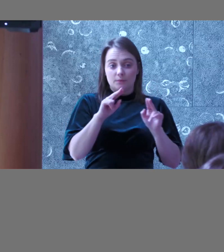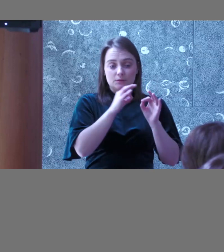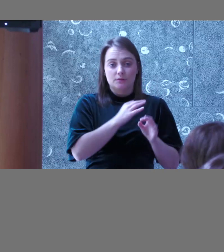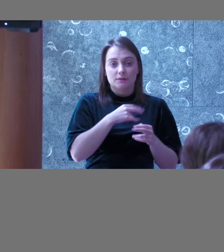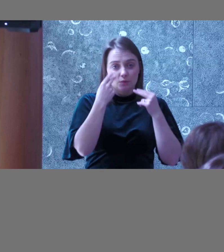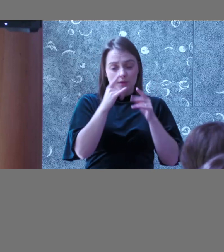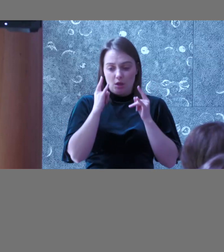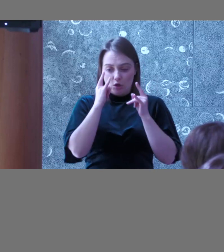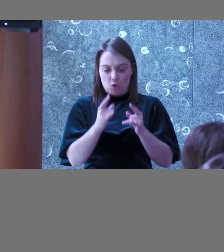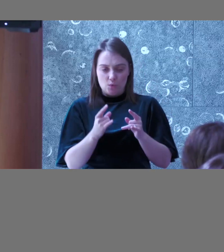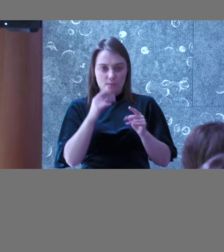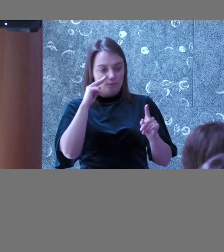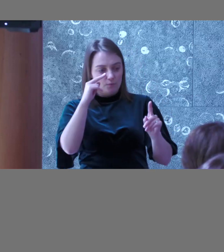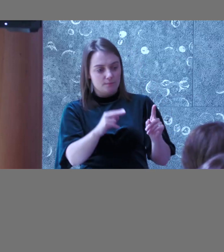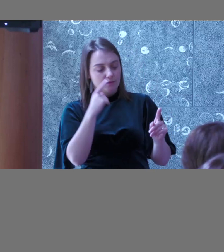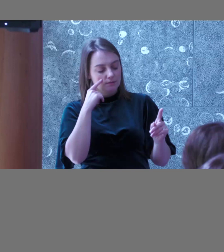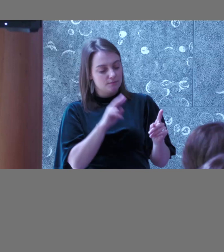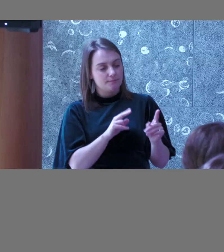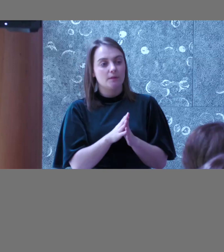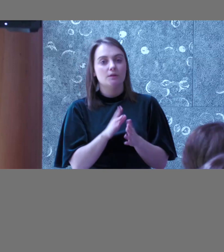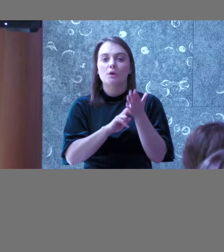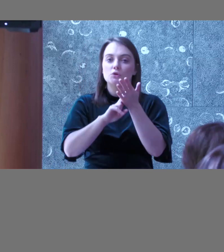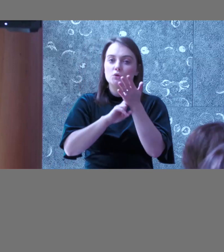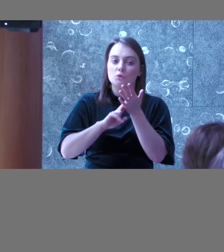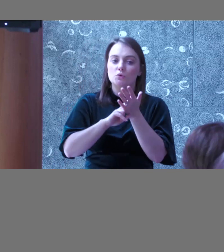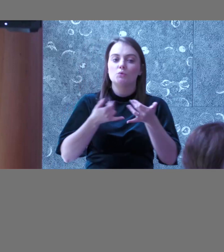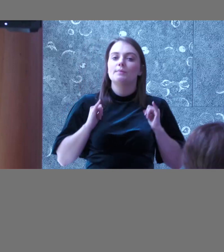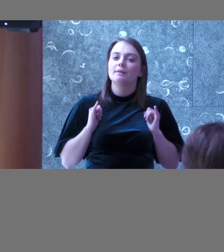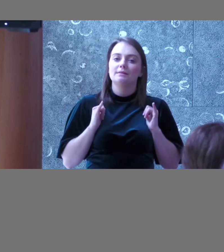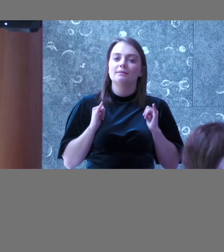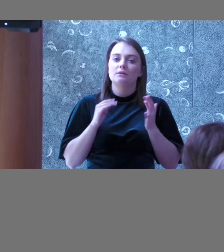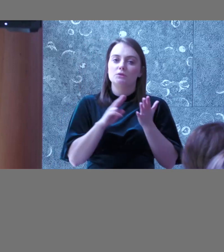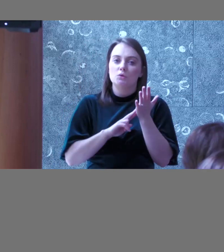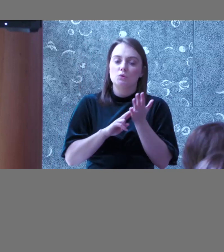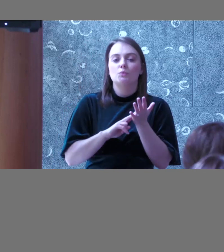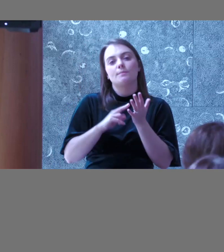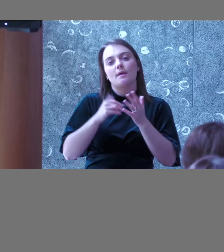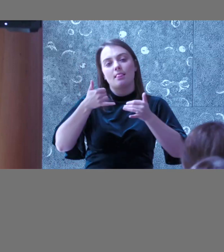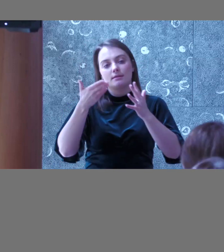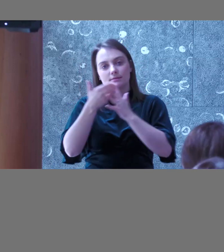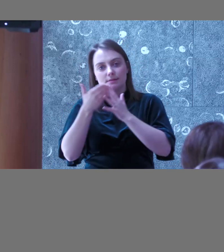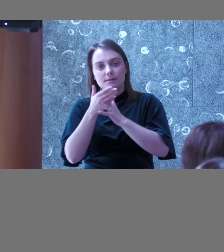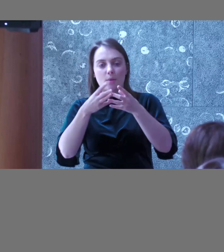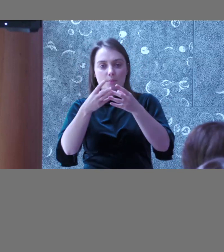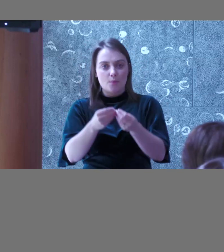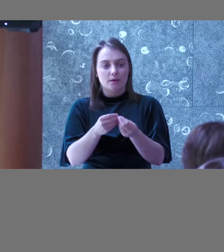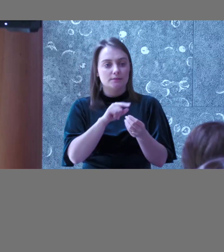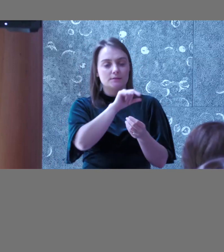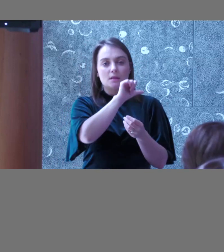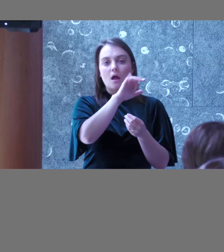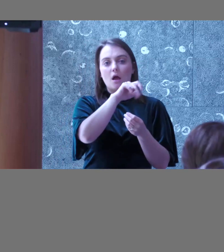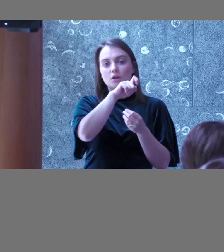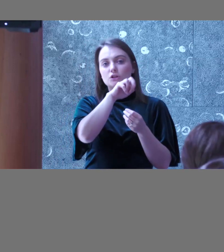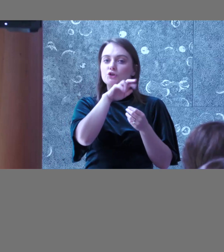perspective to say, or it comes from usable, accessible products as well. Is the alternative text really